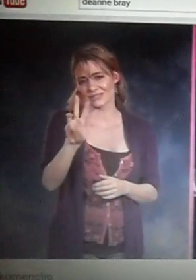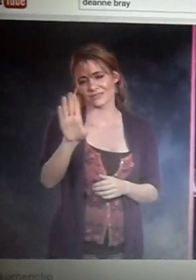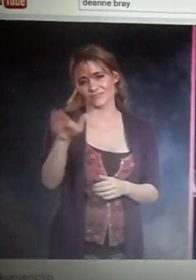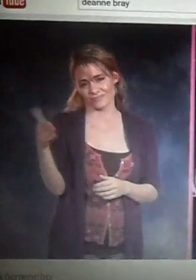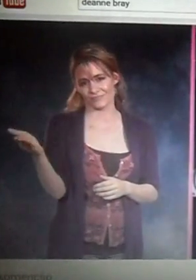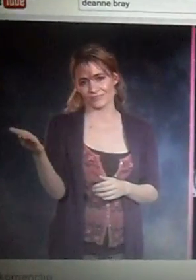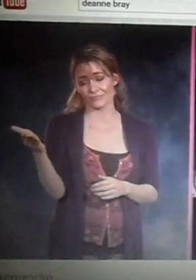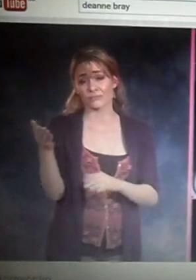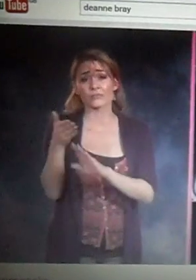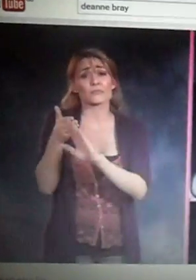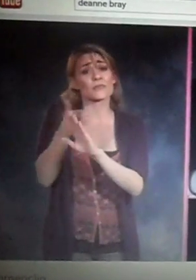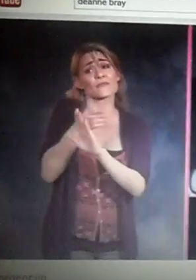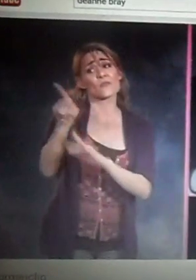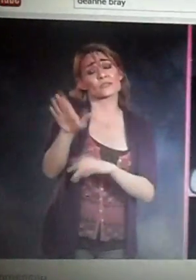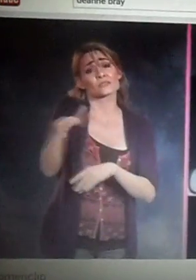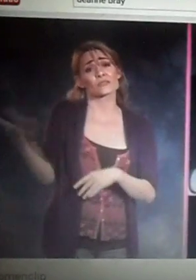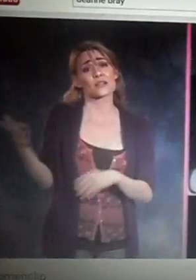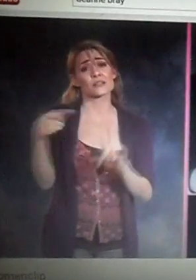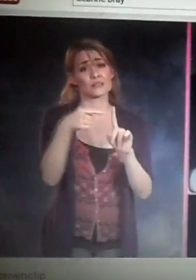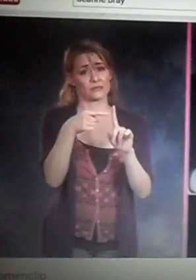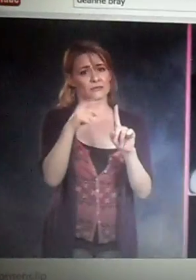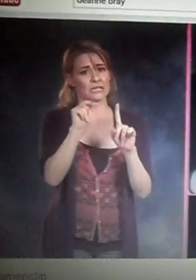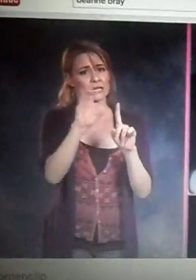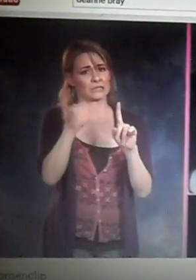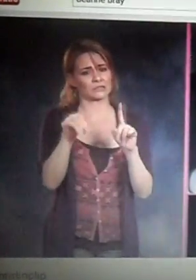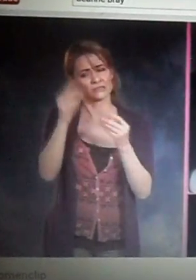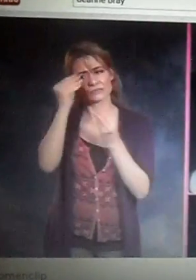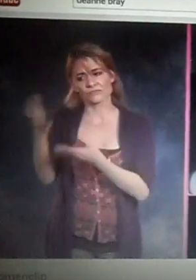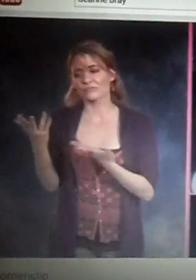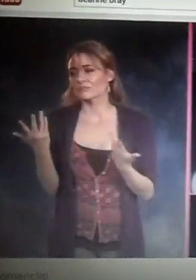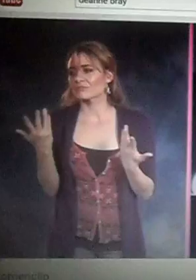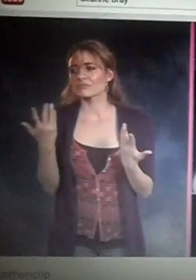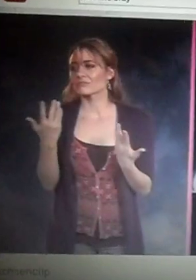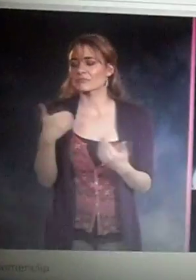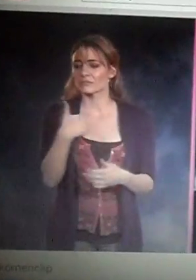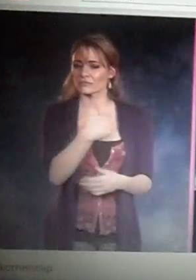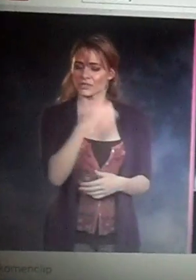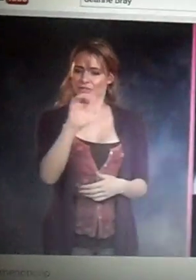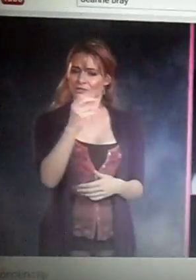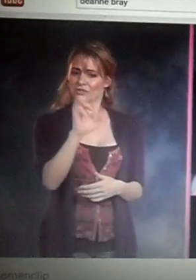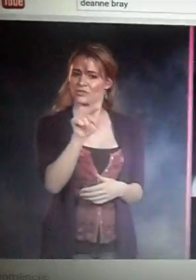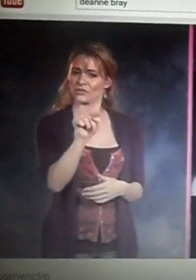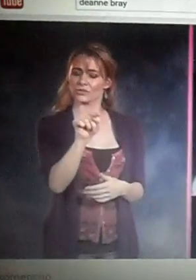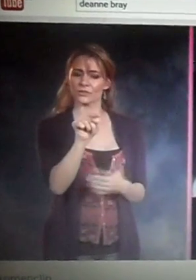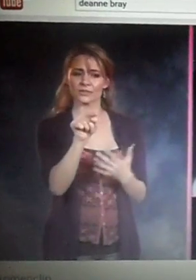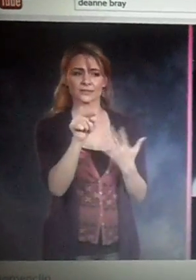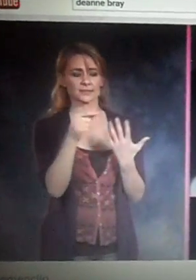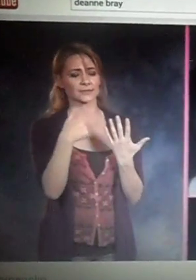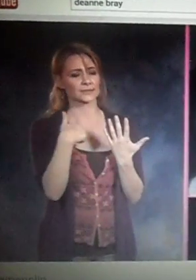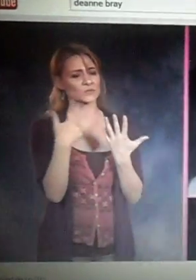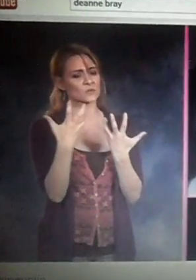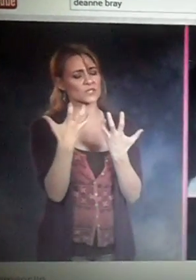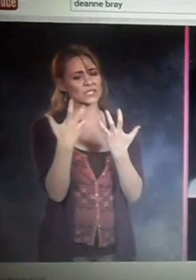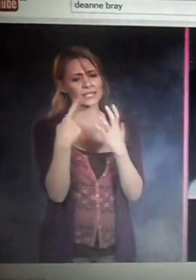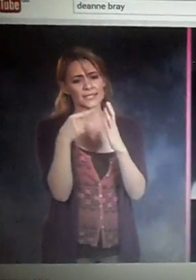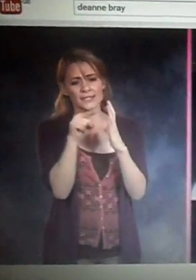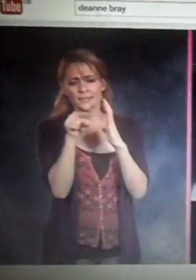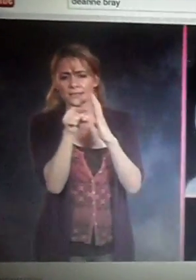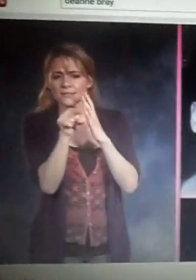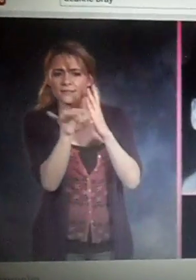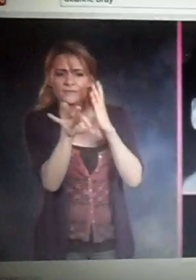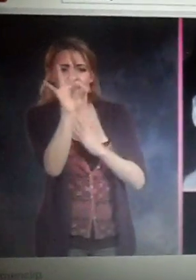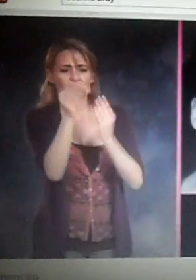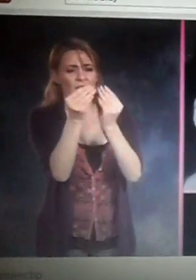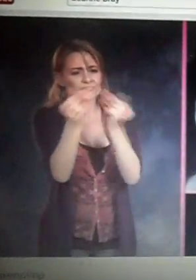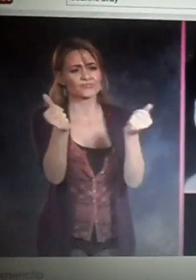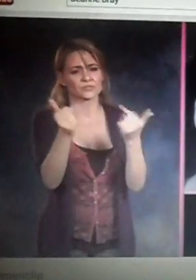Before Susan died of breast cancer at the age of 36, Nancy promised her sister that she would do everything she could to